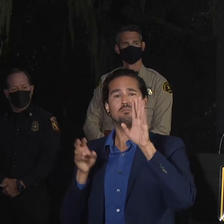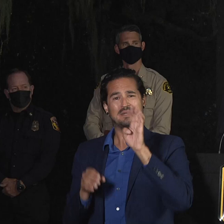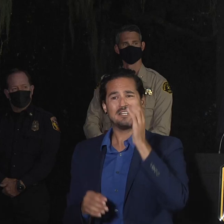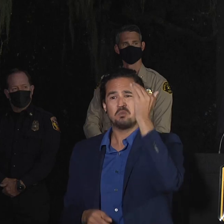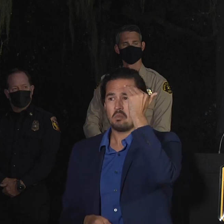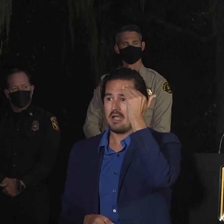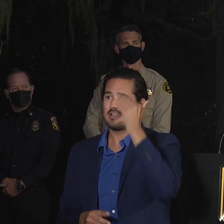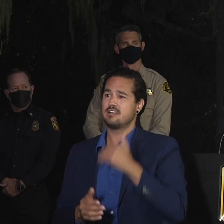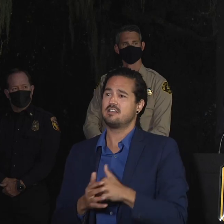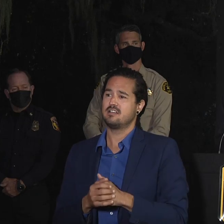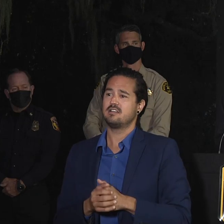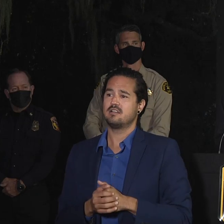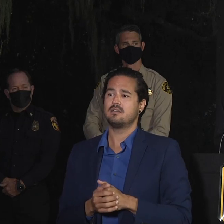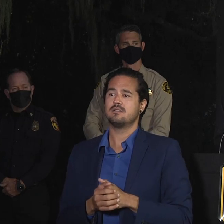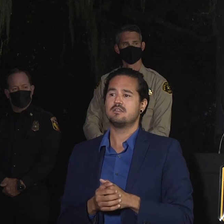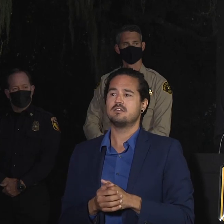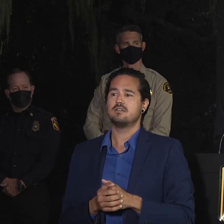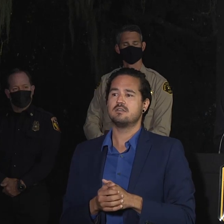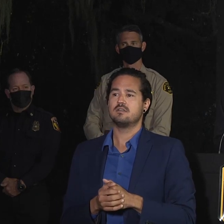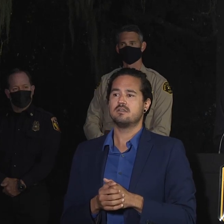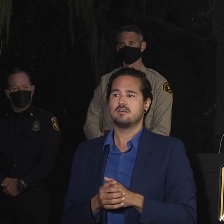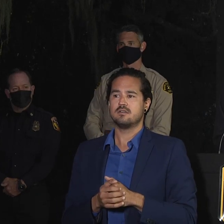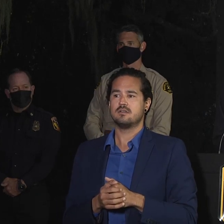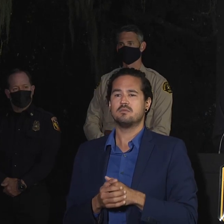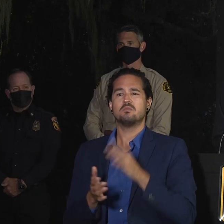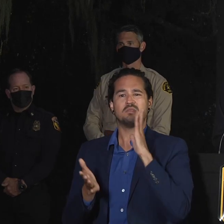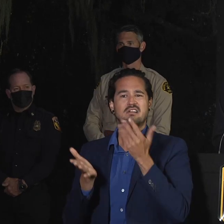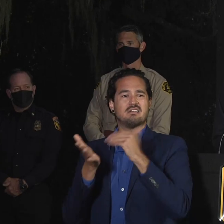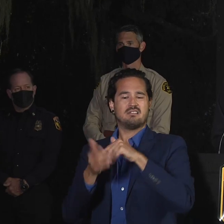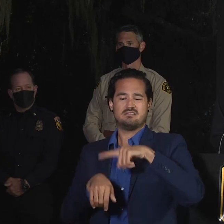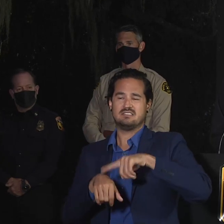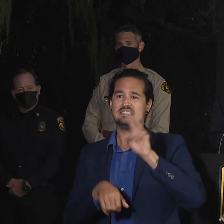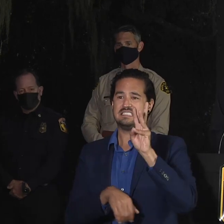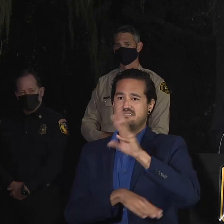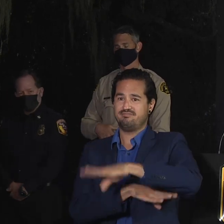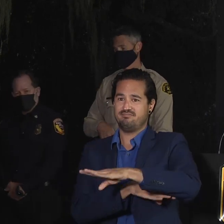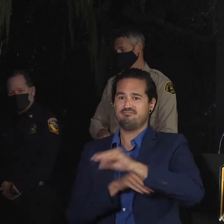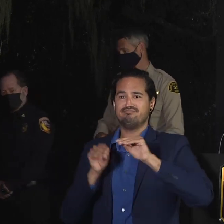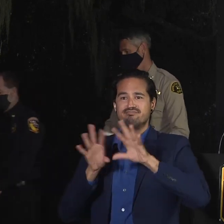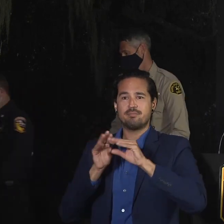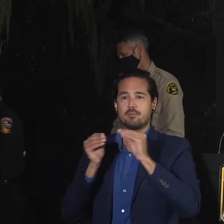conference this evening at 6pm. Thank you for joining us. This concludes the 6am press conference.